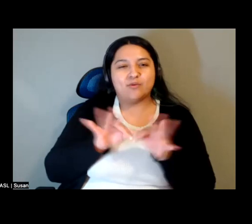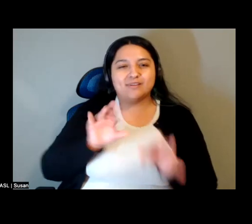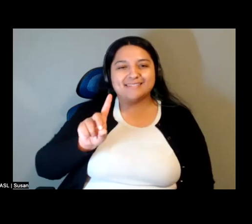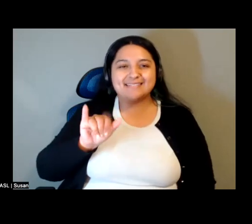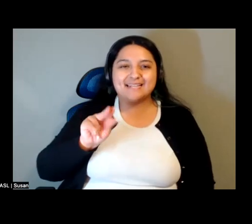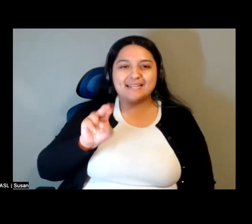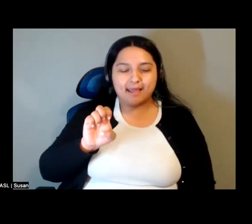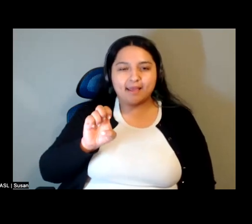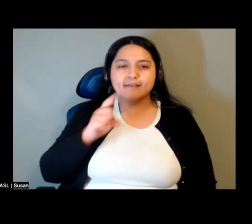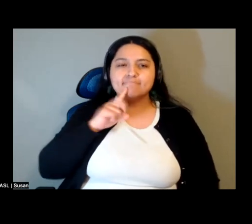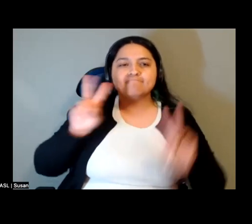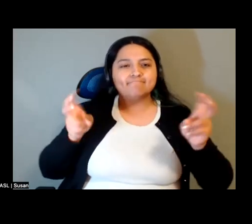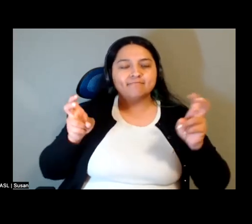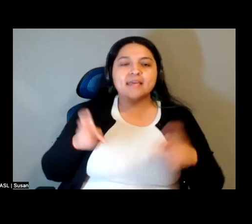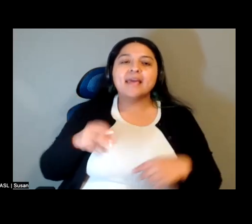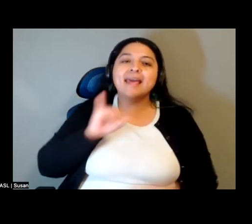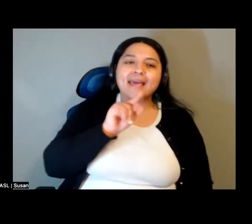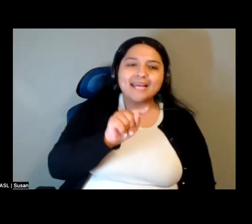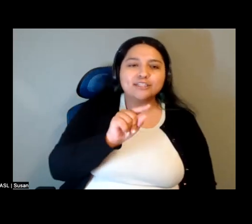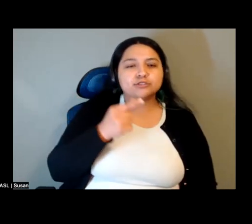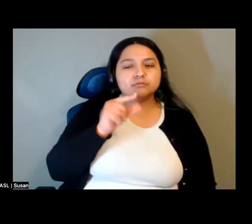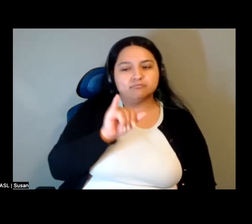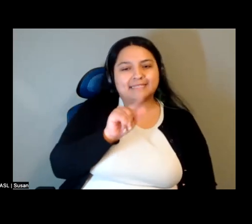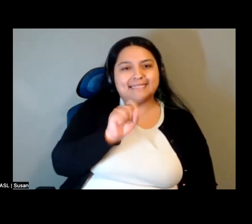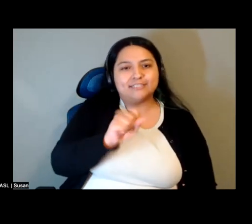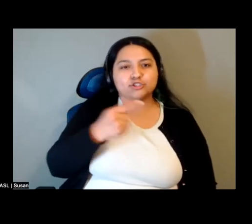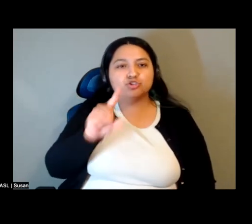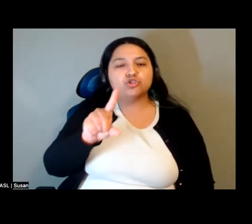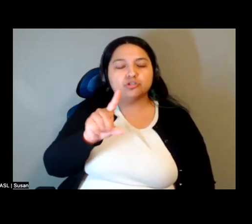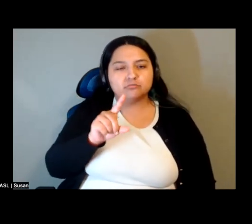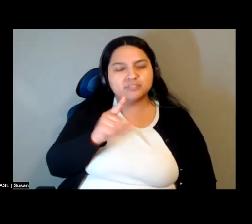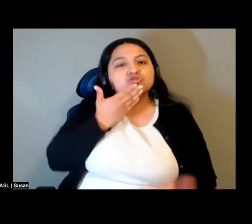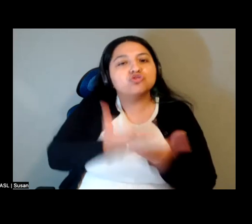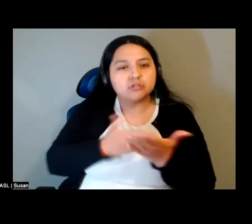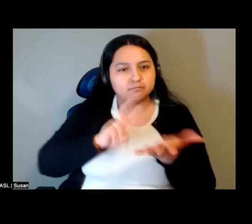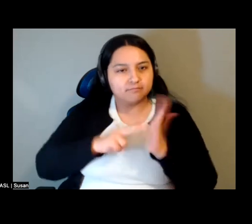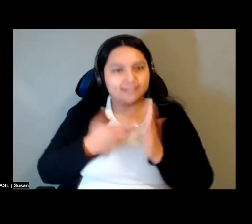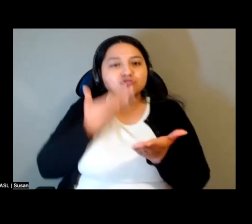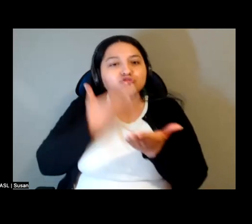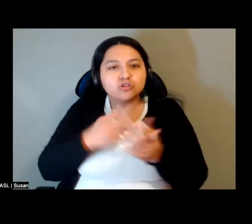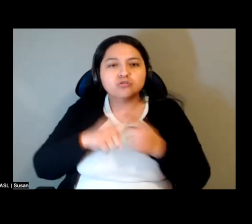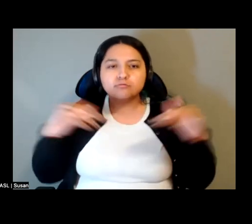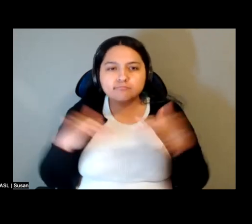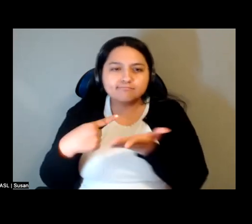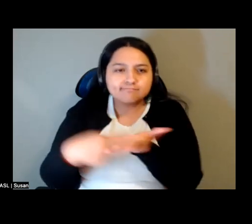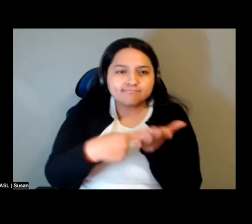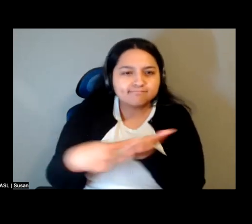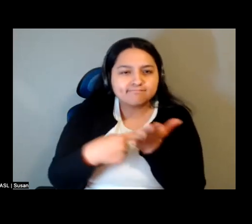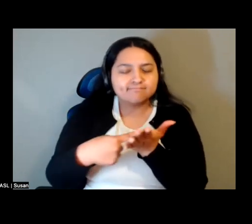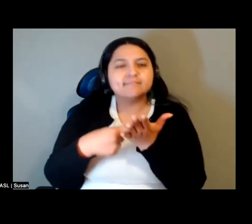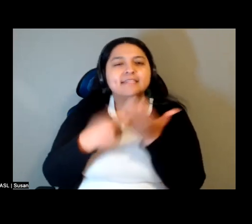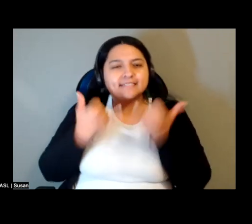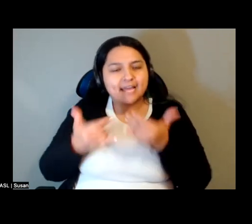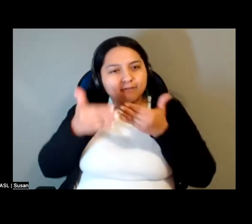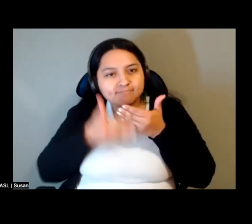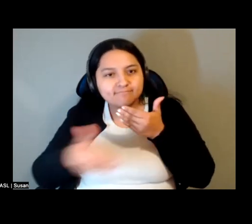conversation and it's the beginning of these kinds of conversations moving forward, which means that the next